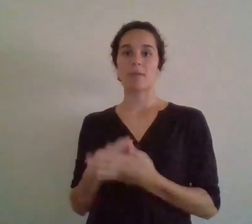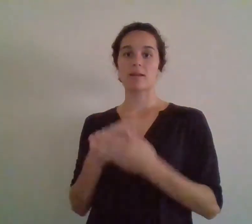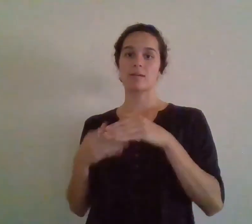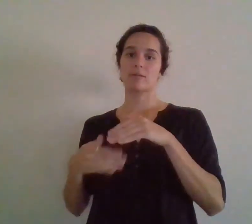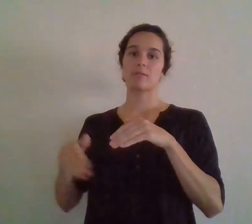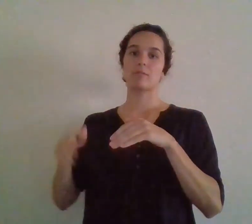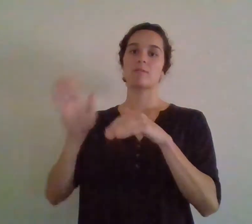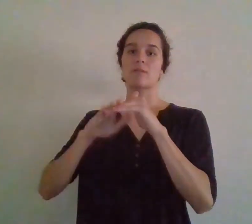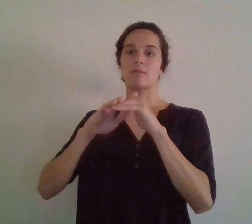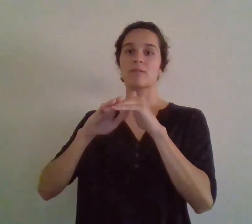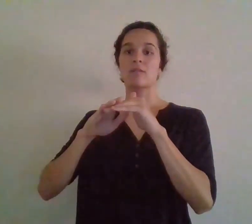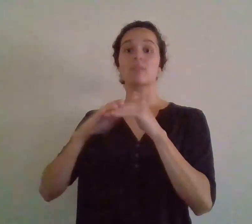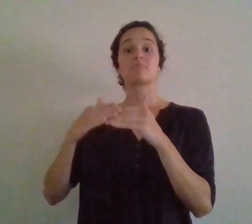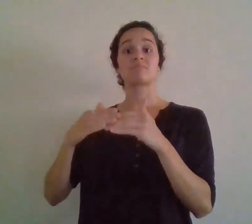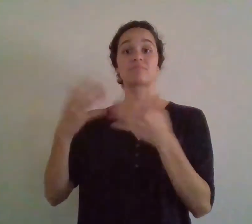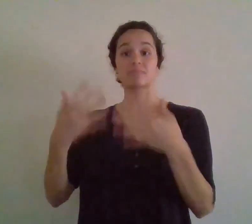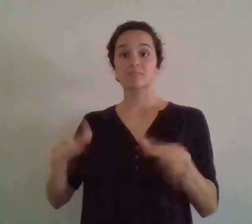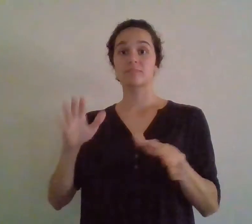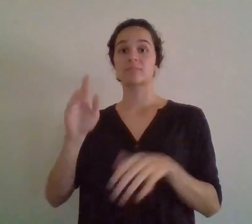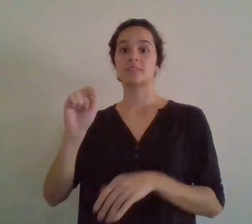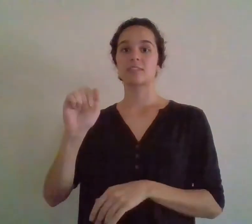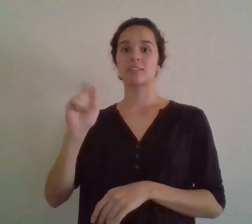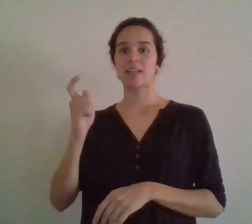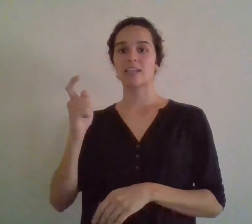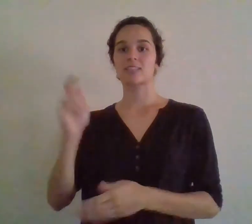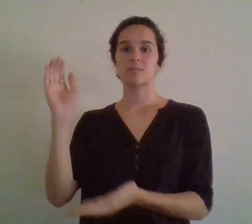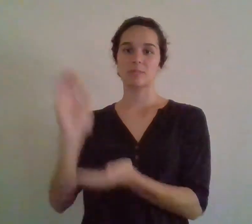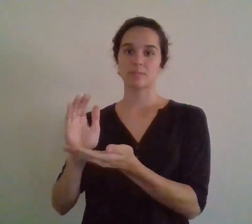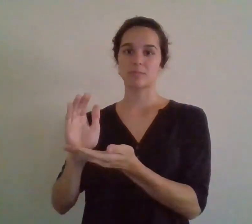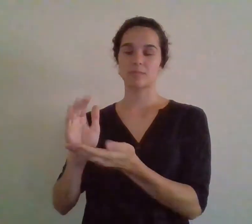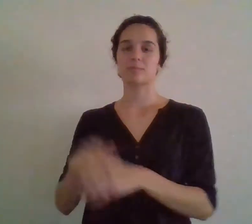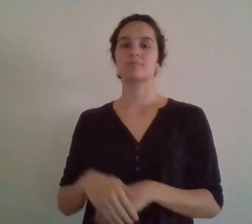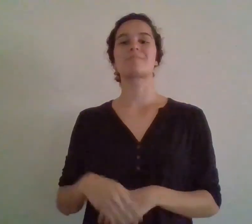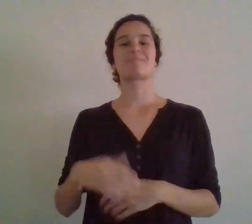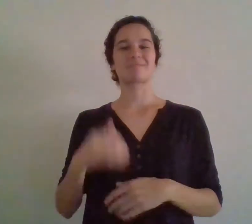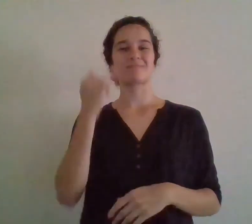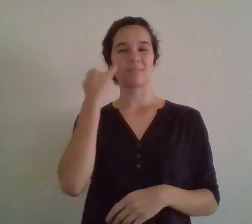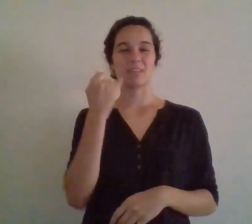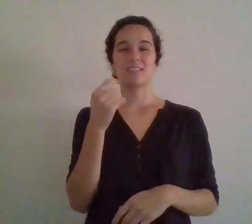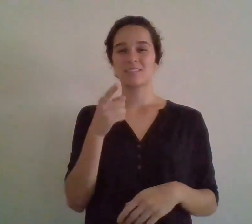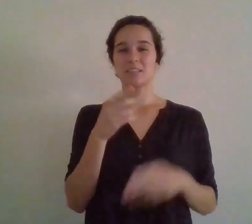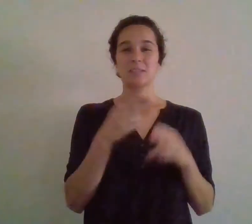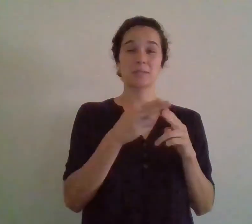taxed that way and not as if it was just regular capital gain tax.